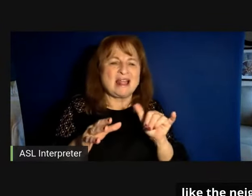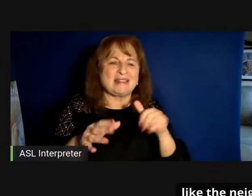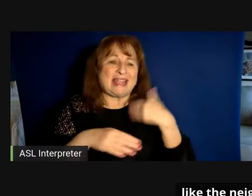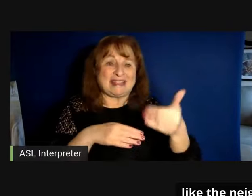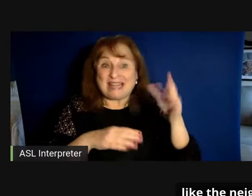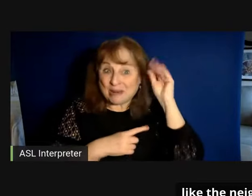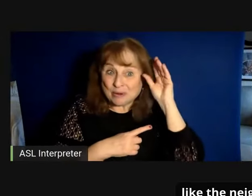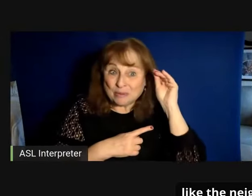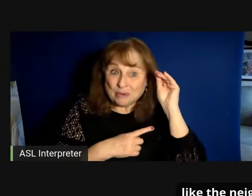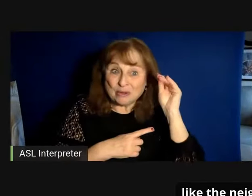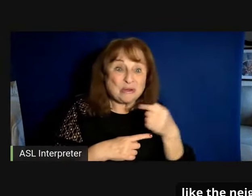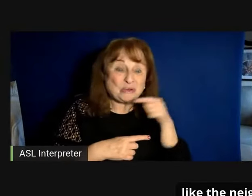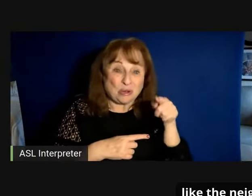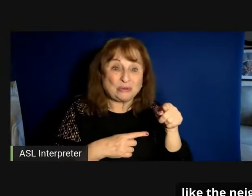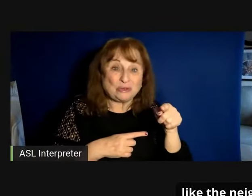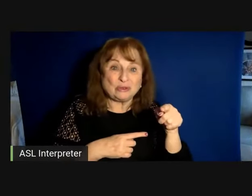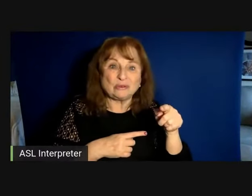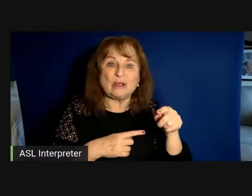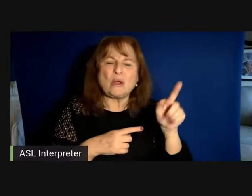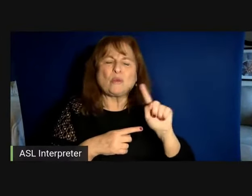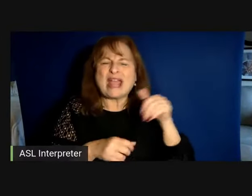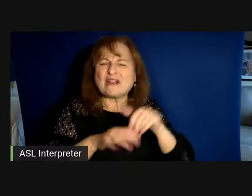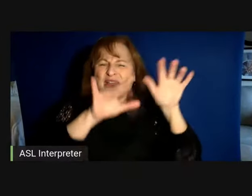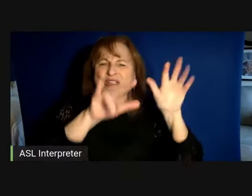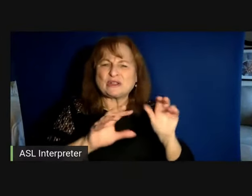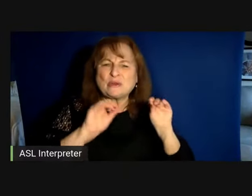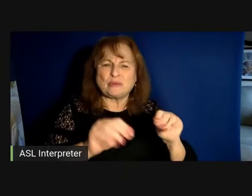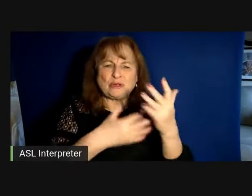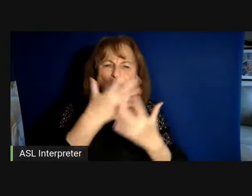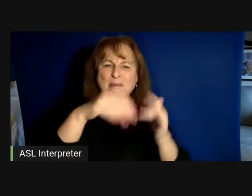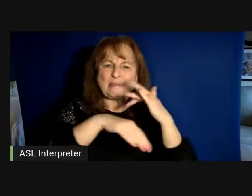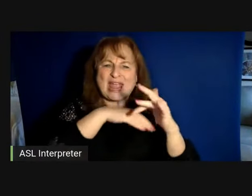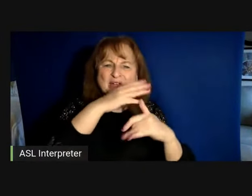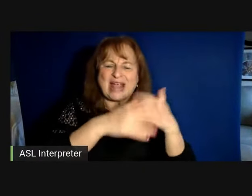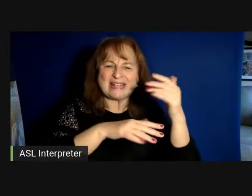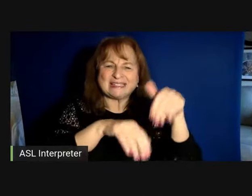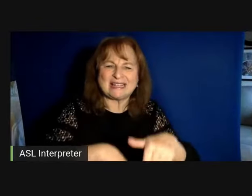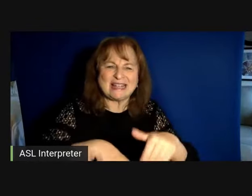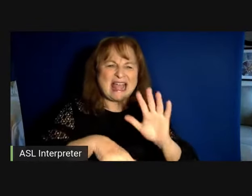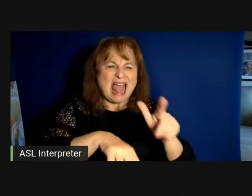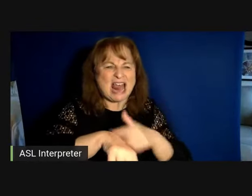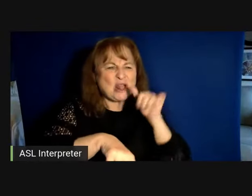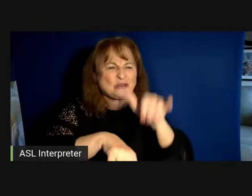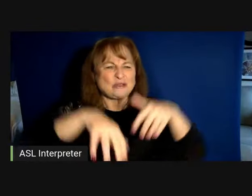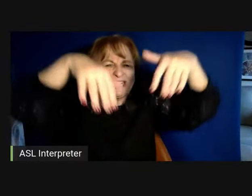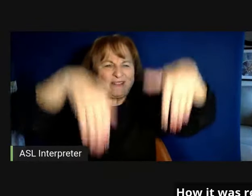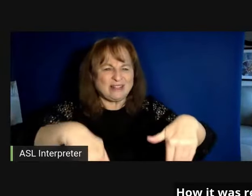who told you where in the snow you should put your bare hand and for how long you should leave it